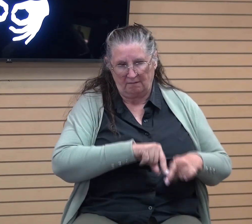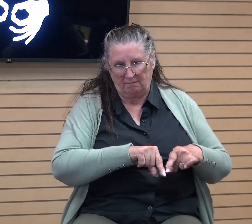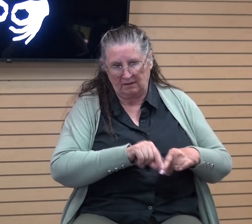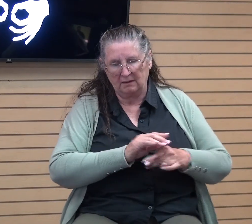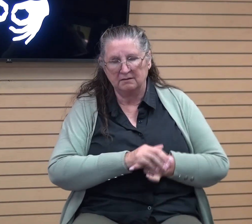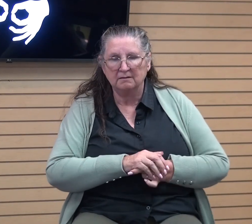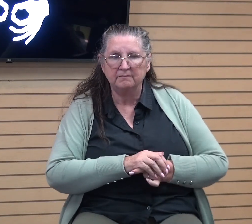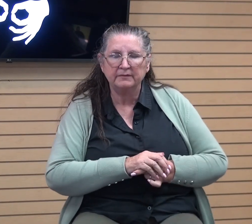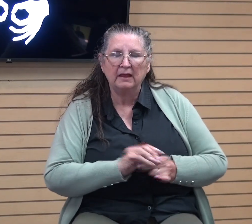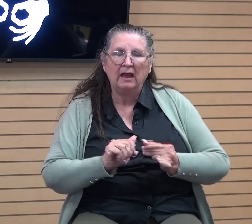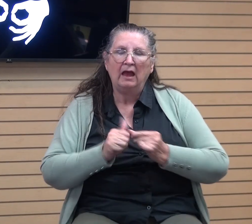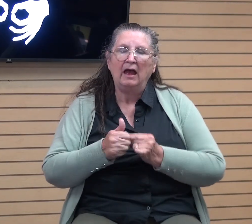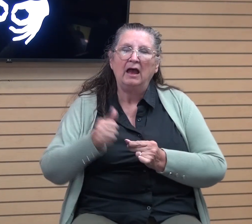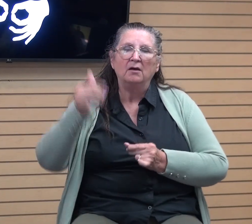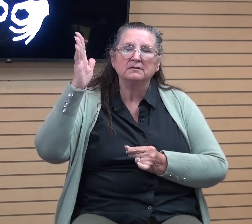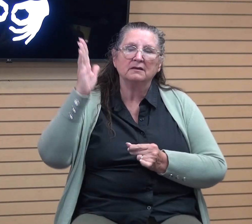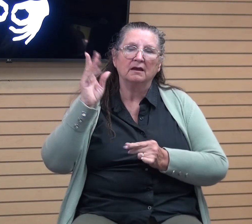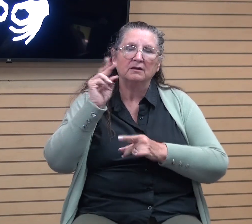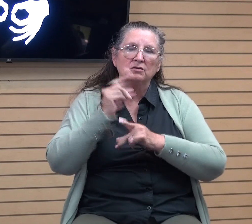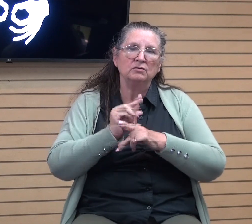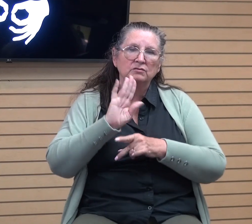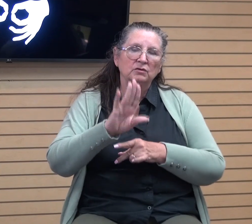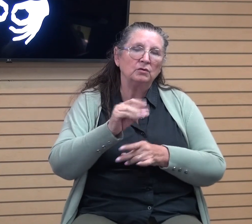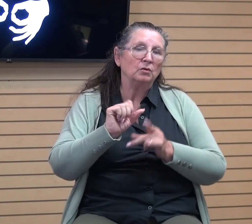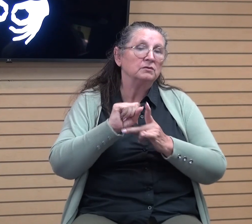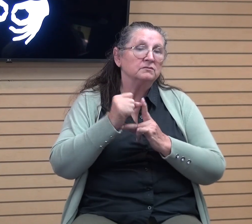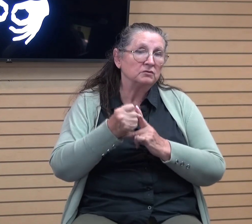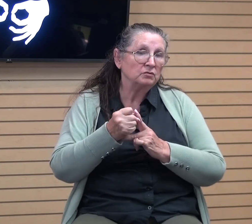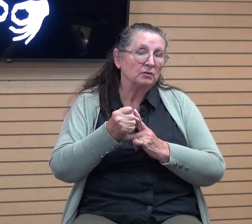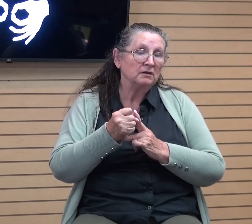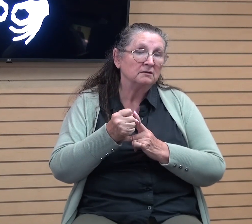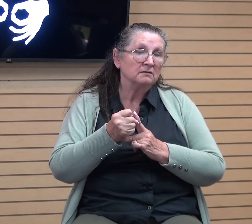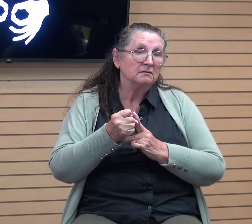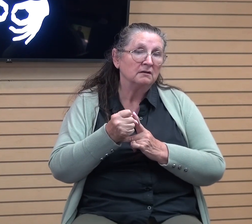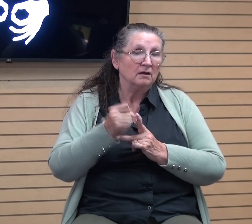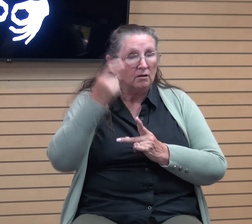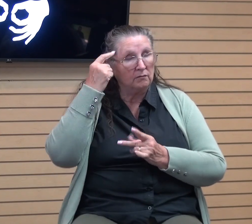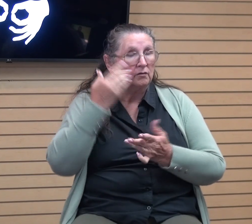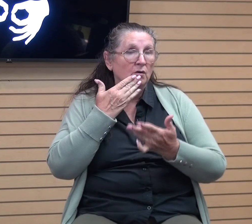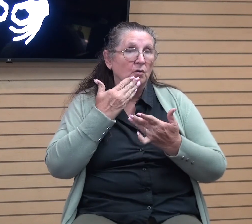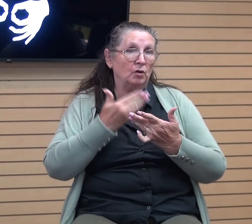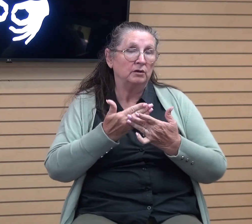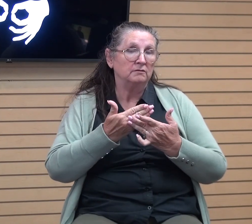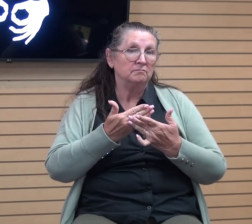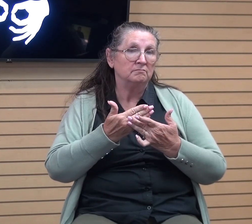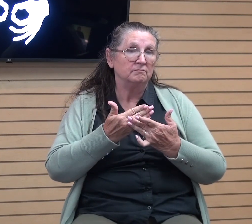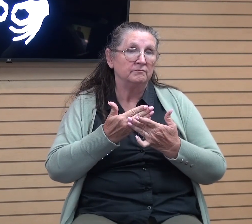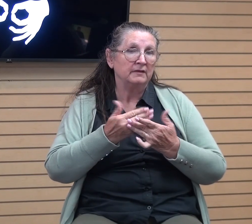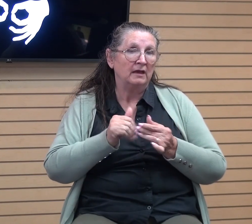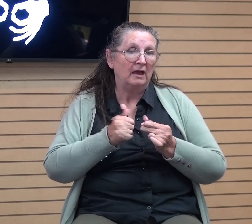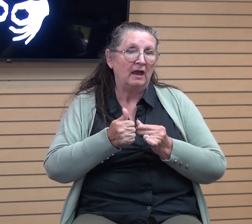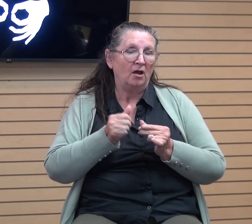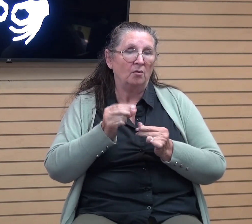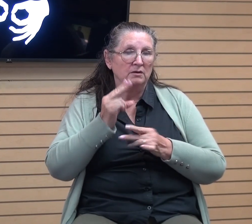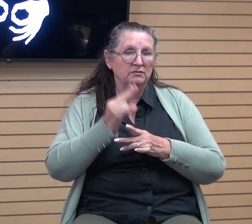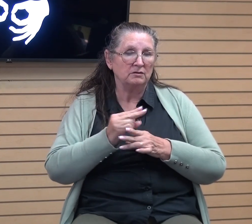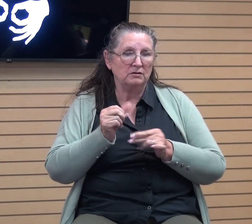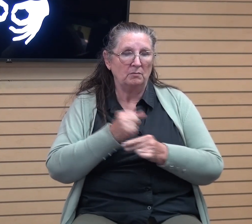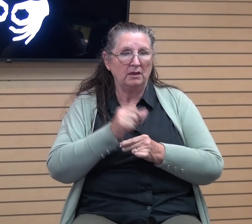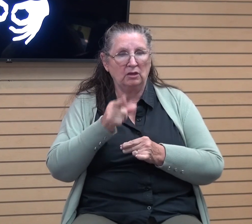How is God using your situation for good? How is he using it to make you more like